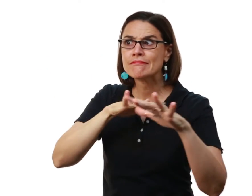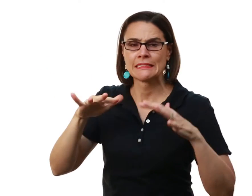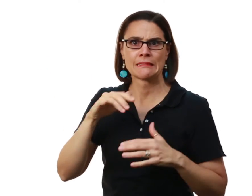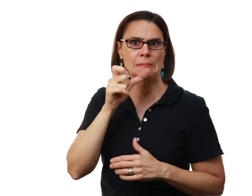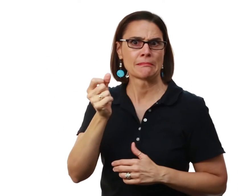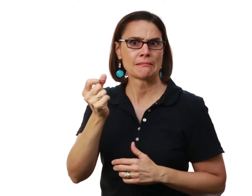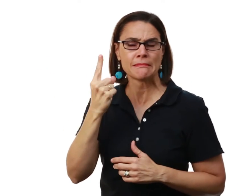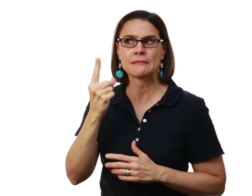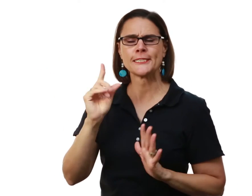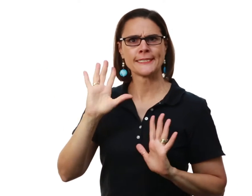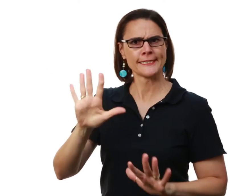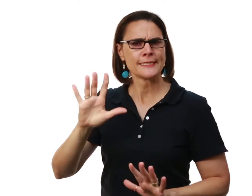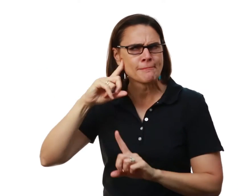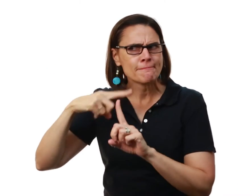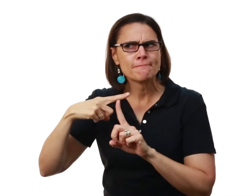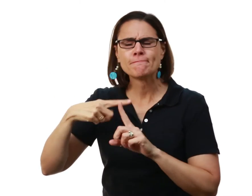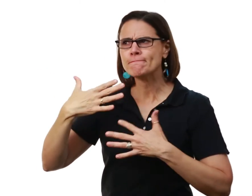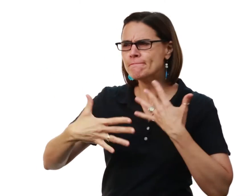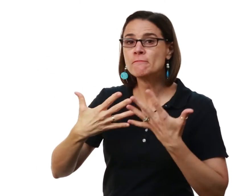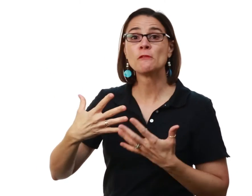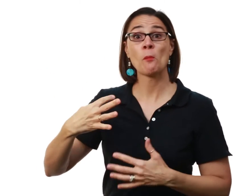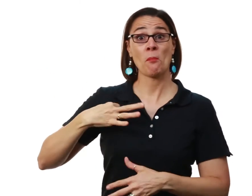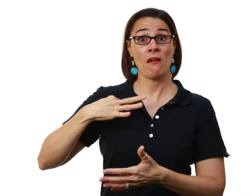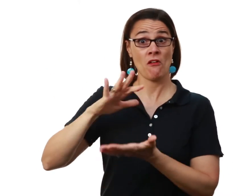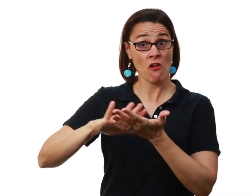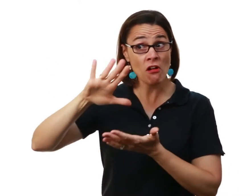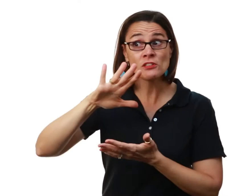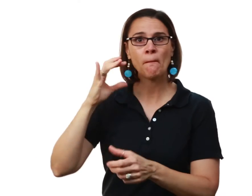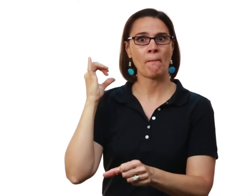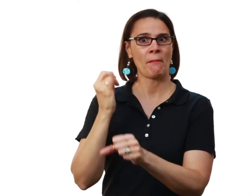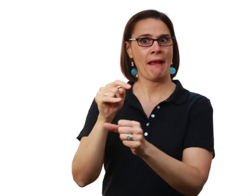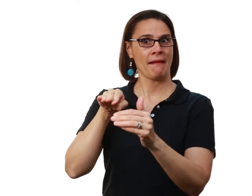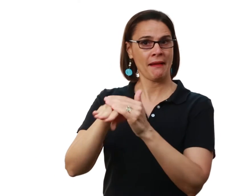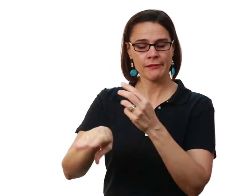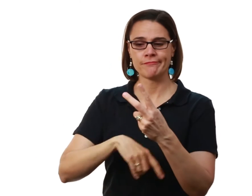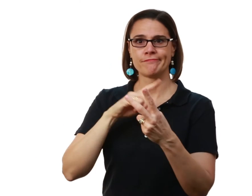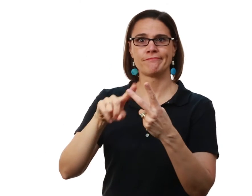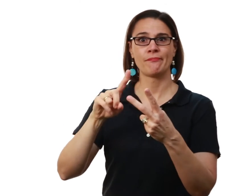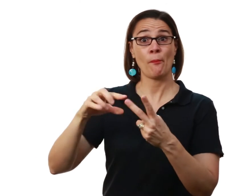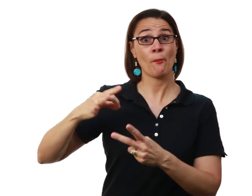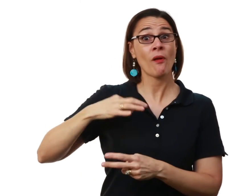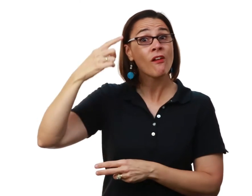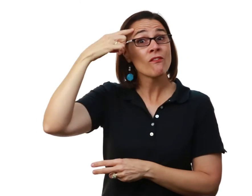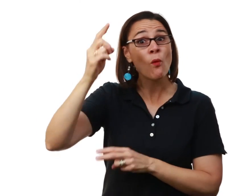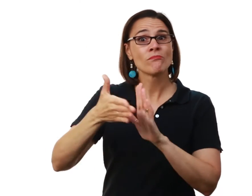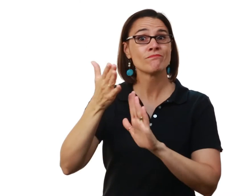environment was something that I didn't understand but I kept a positive attitude I applied for college and I made it in I also